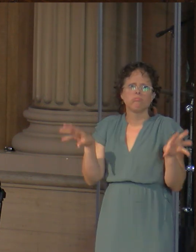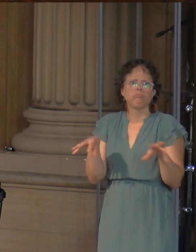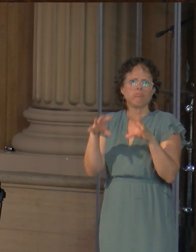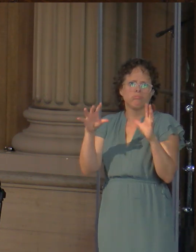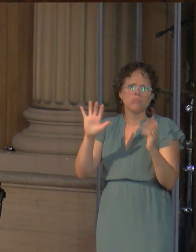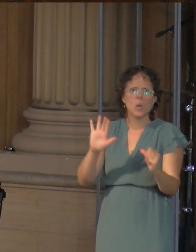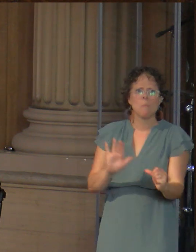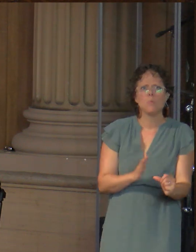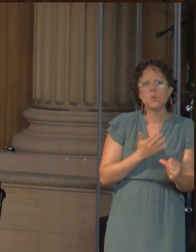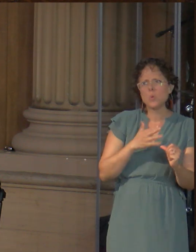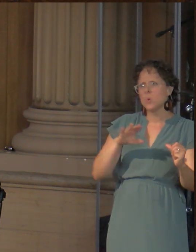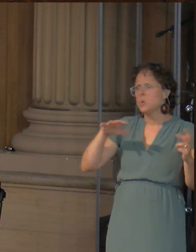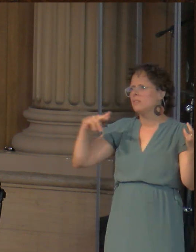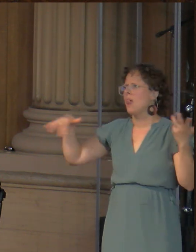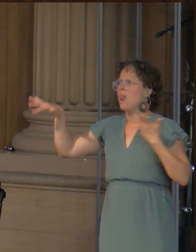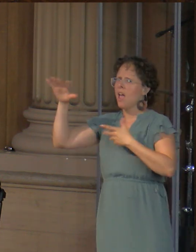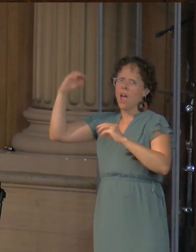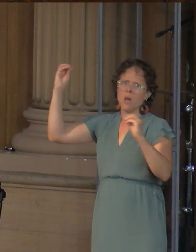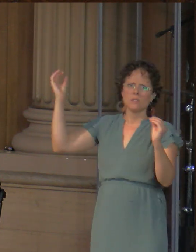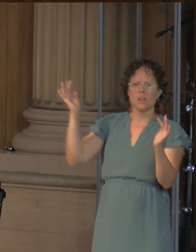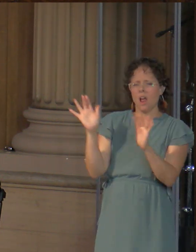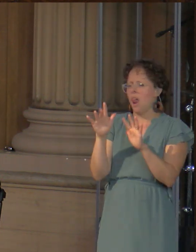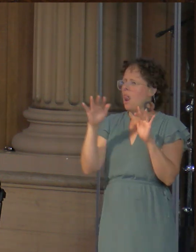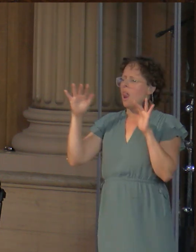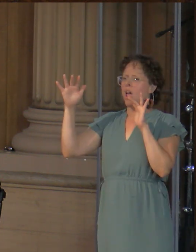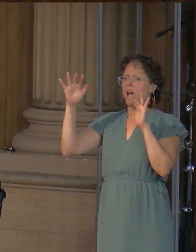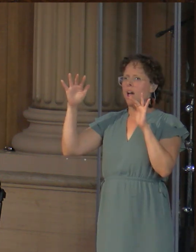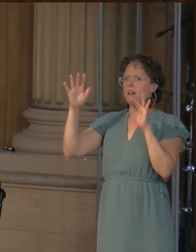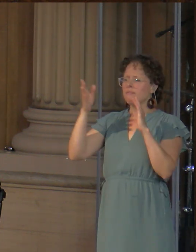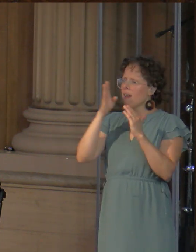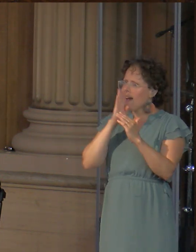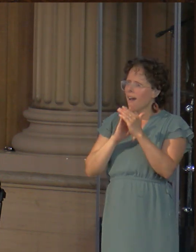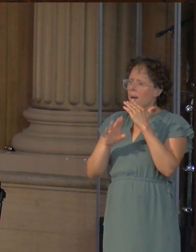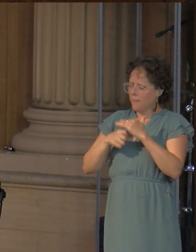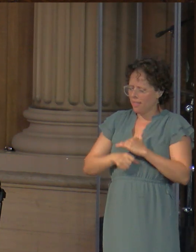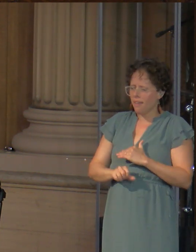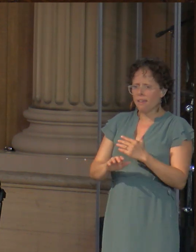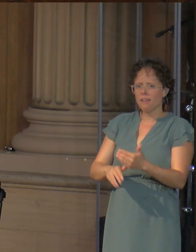all of his benefits are preached to us through the bread and the wine.